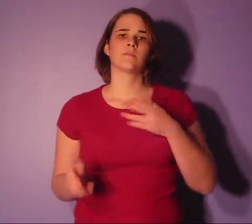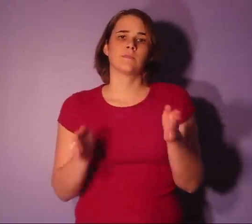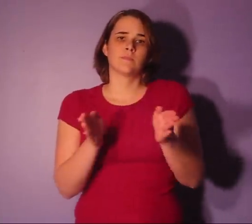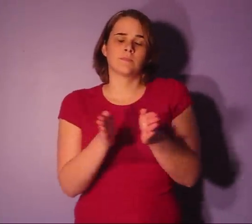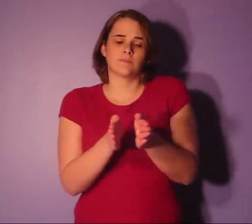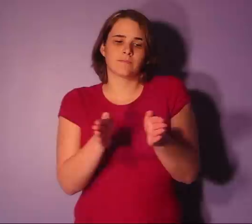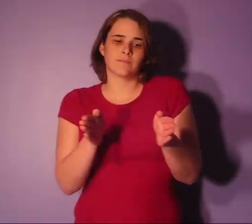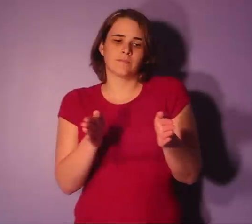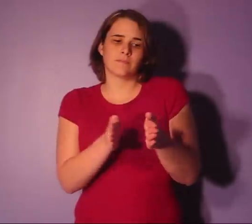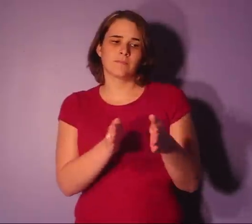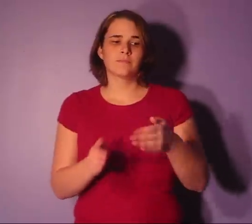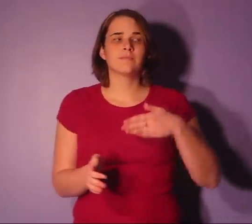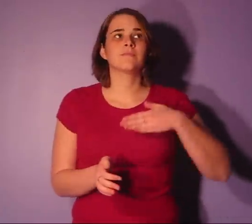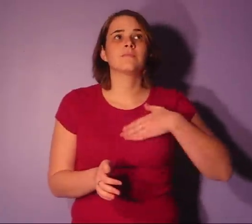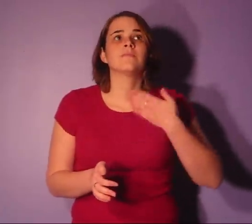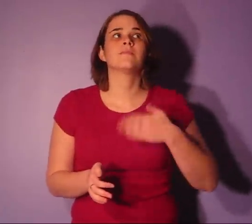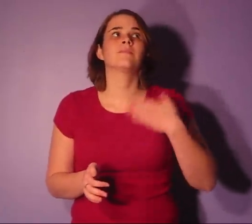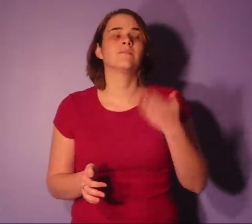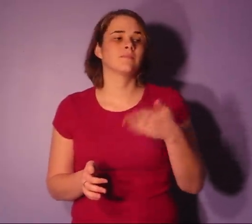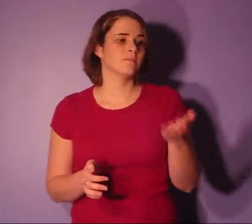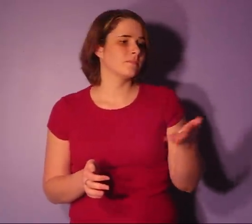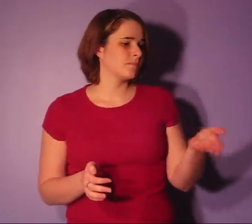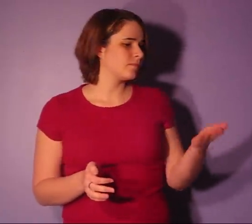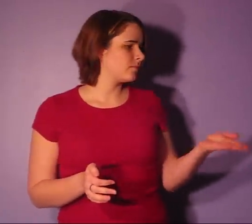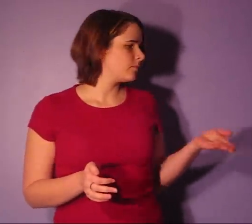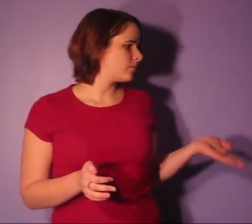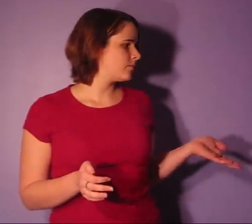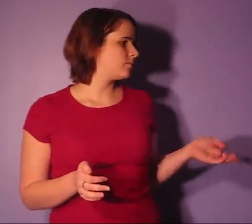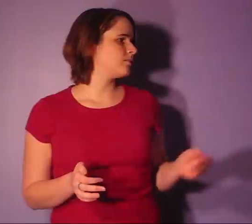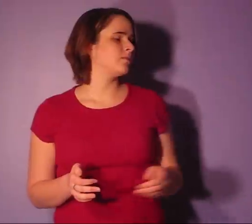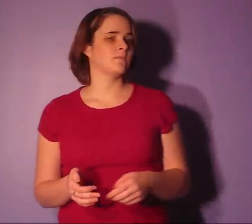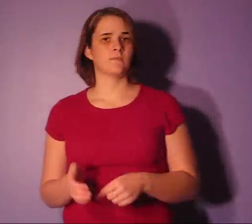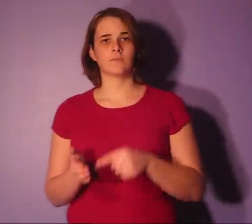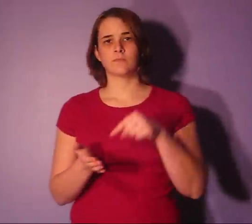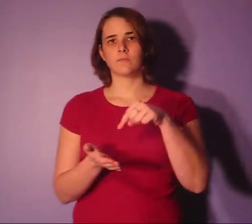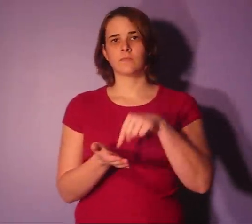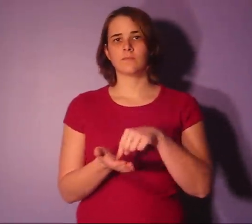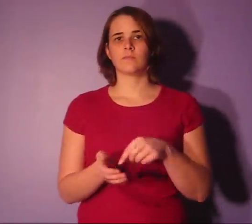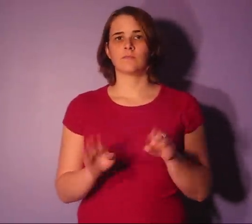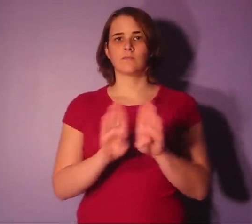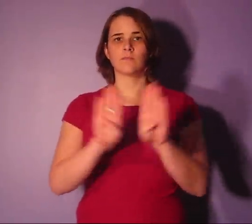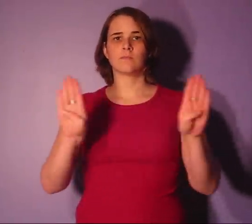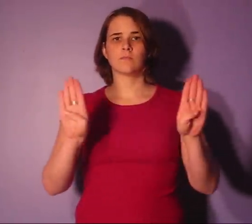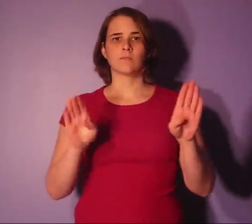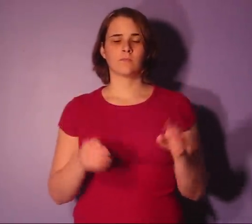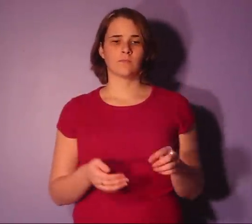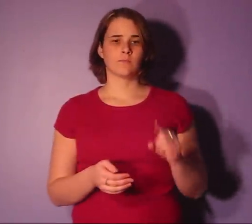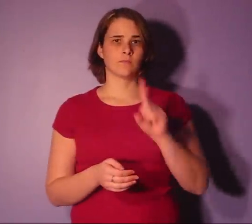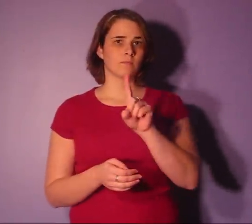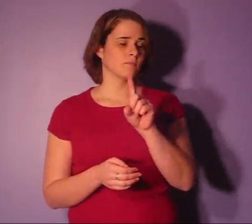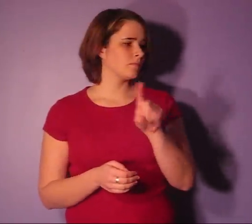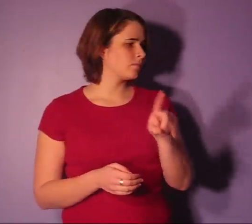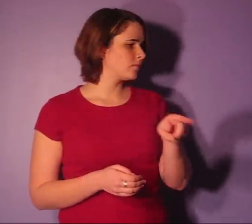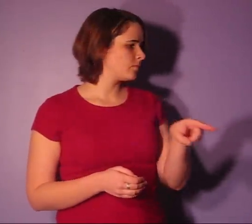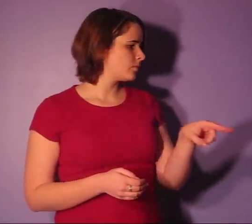little pleasures This wall being one